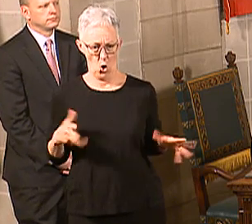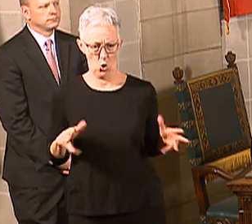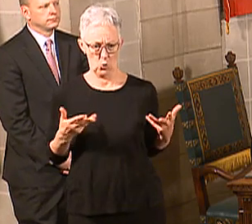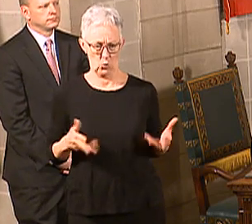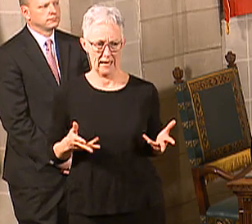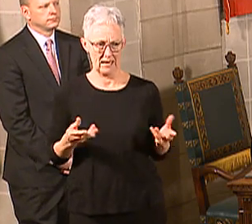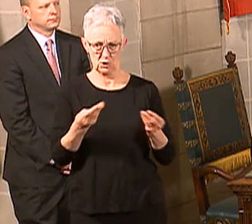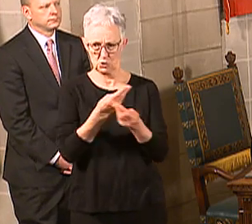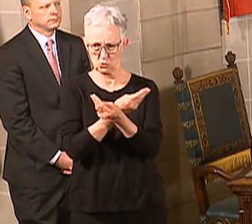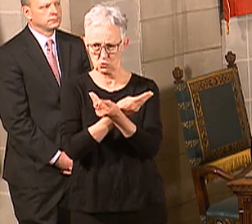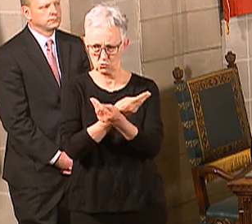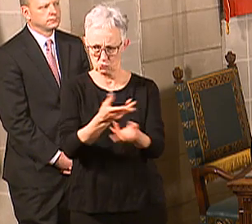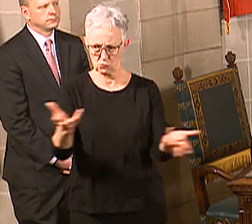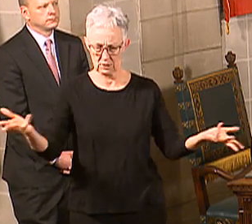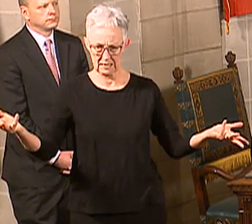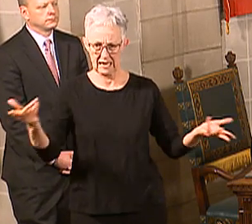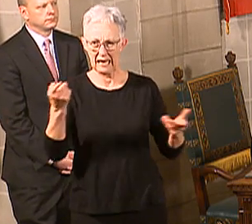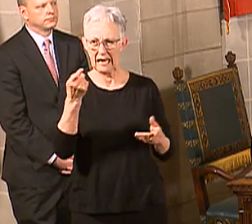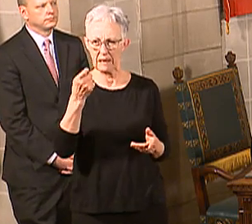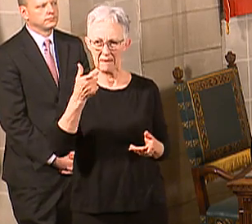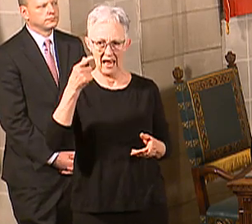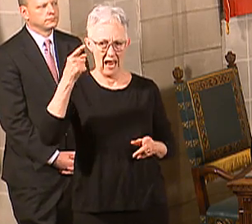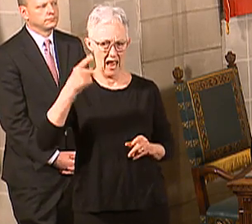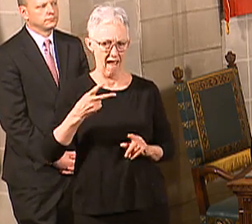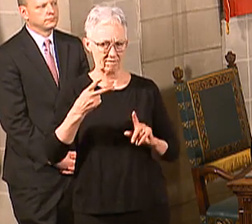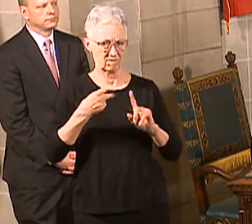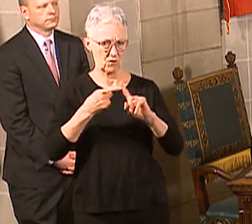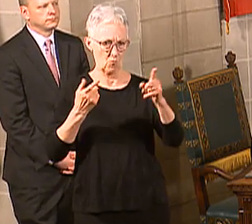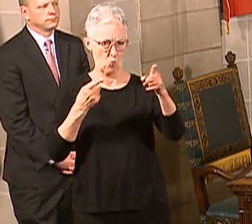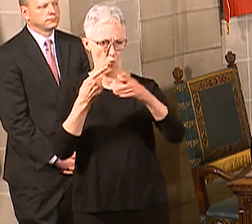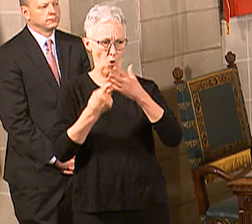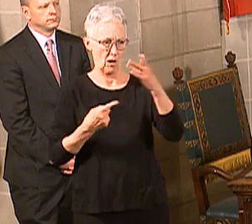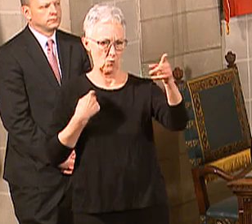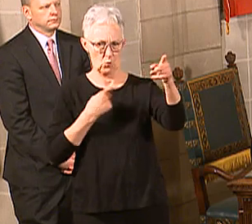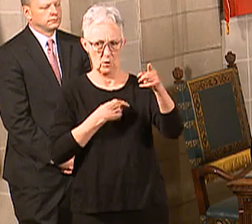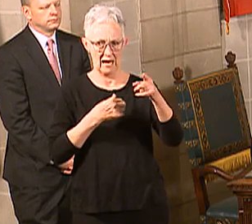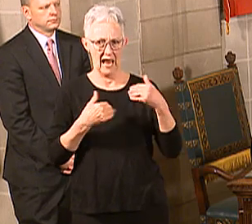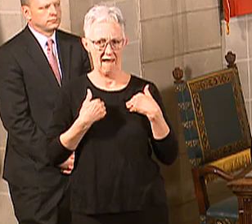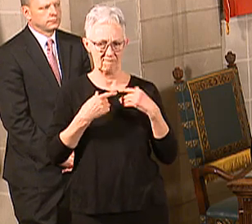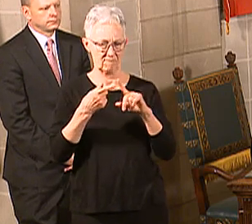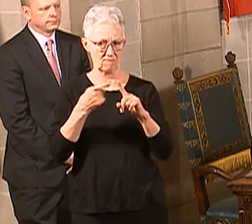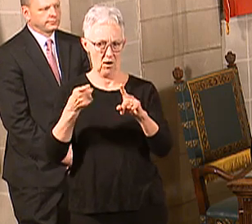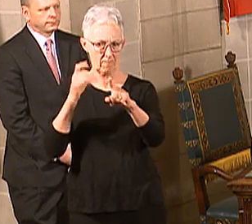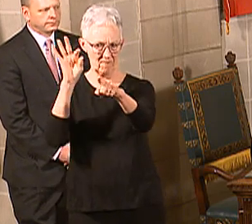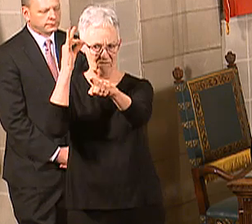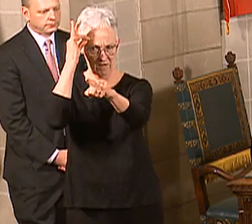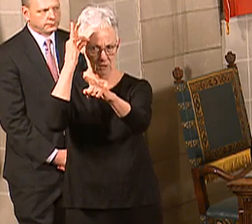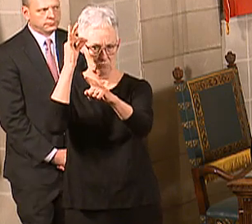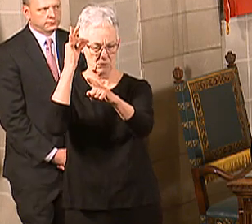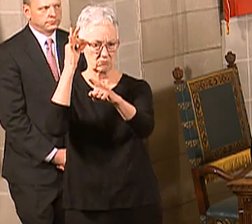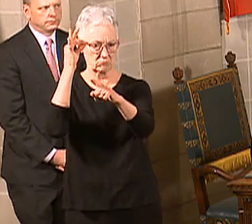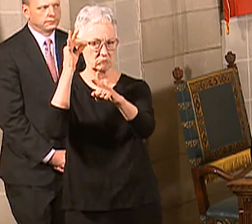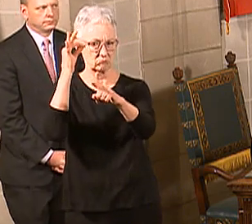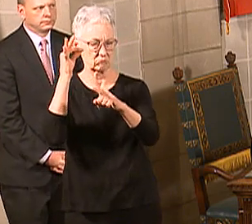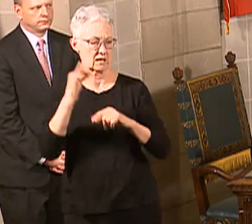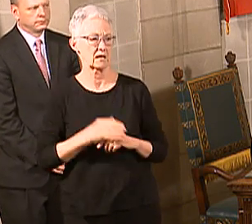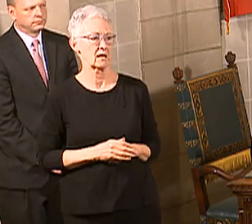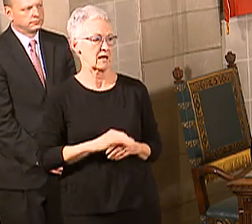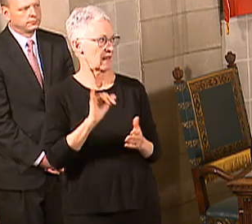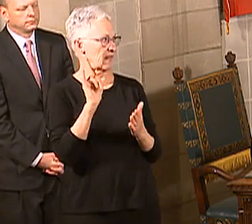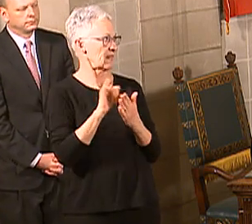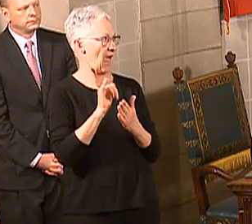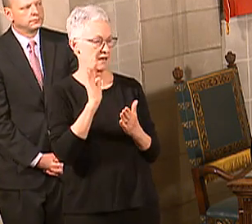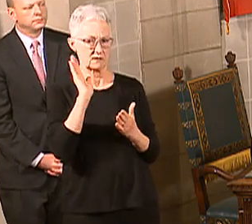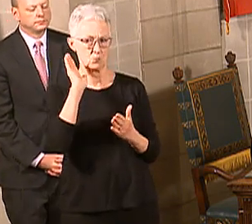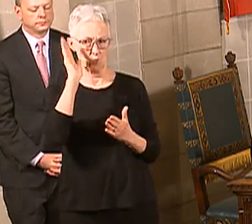what our strategic national stockpile allocation has been from the federal government, and that is being allocated, either it's been allocated or it's being